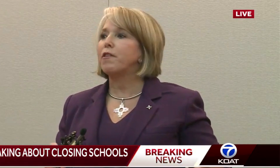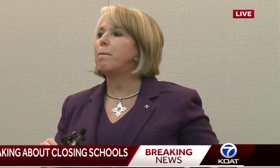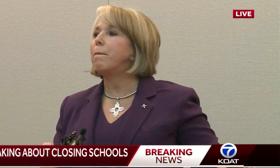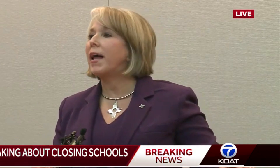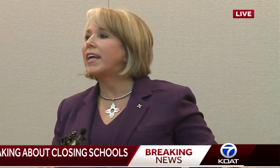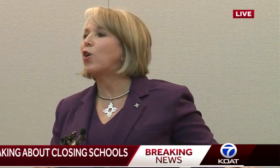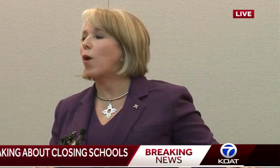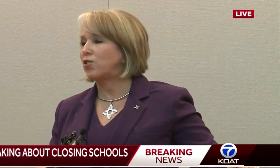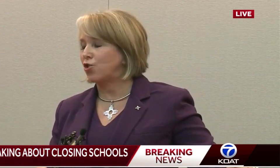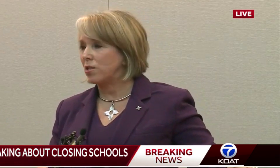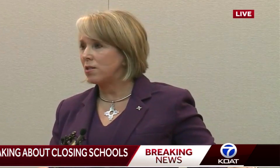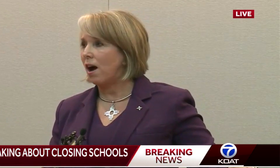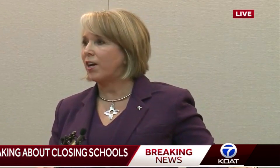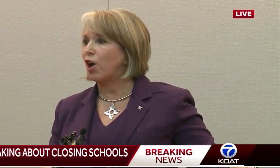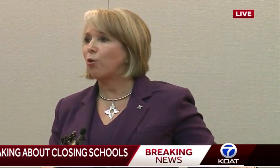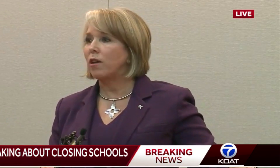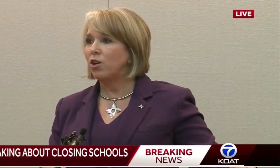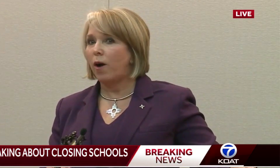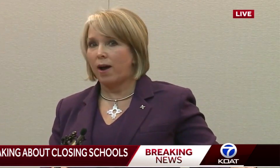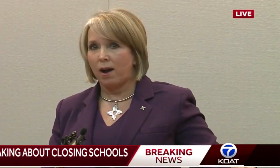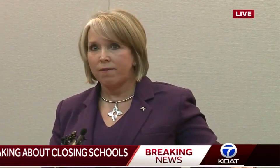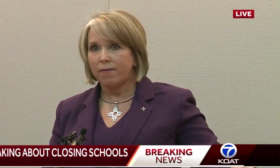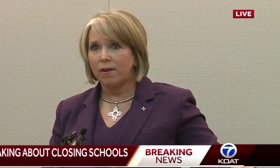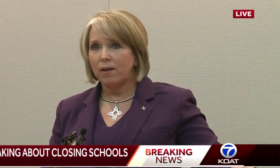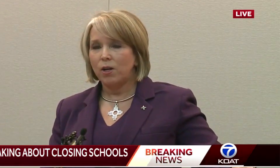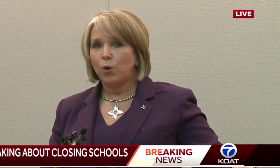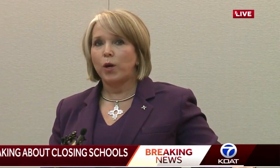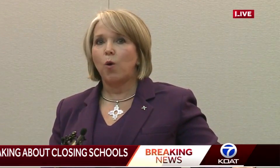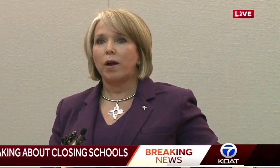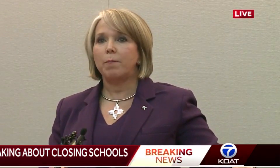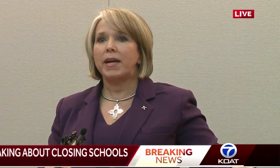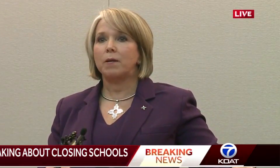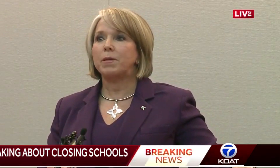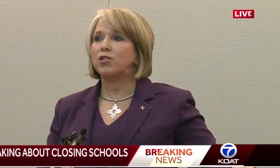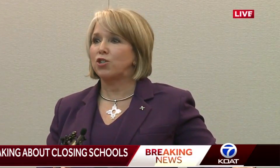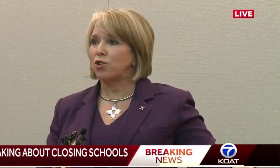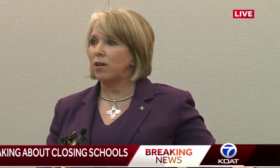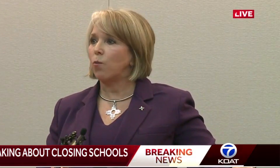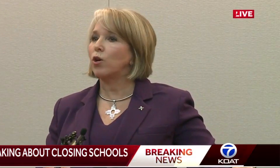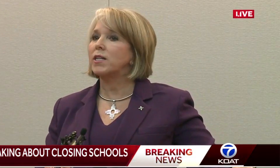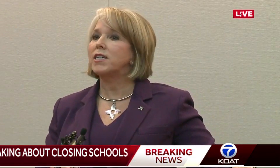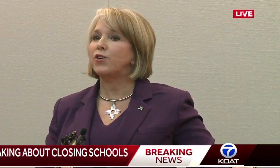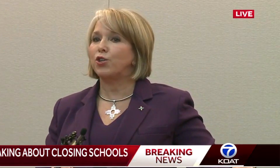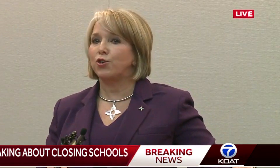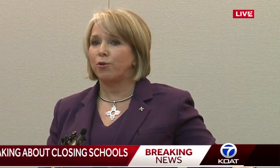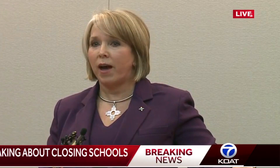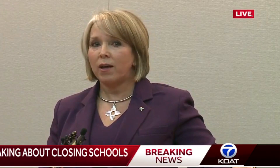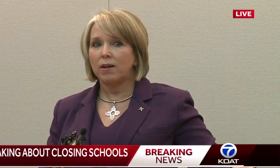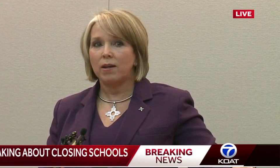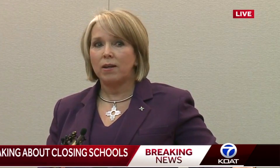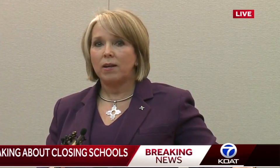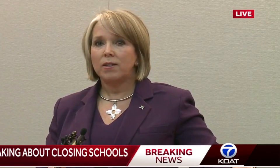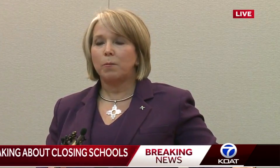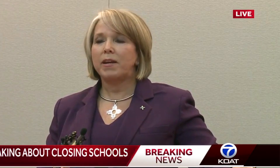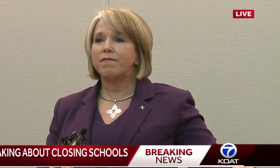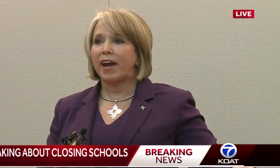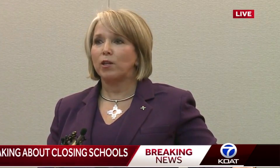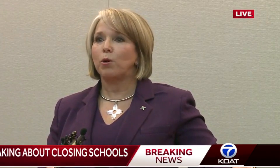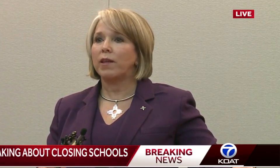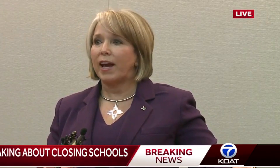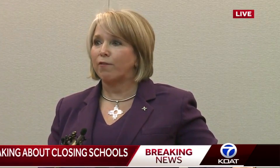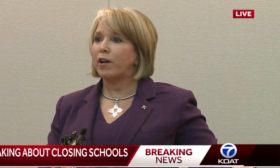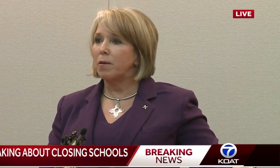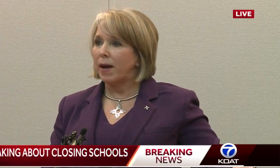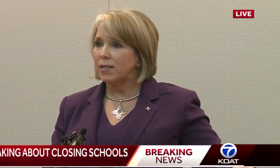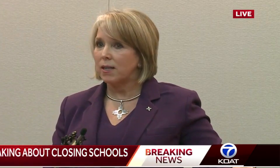available for the many questions I know that you have. We want to be in a position, and we'll continue to do that, to be